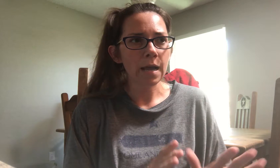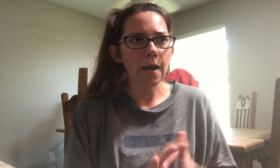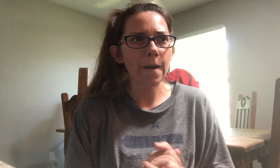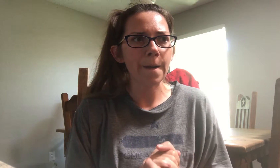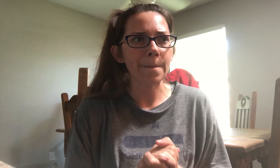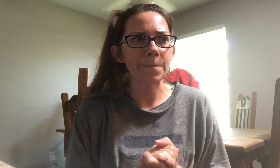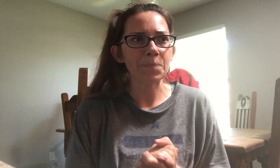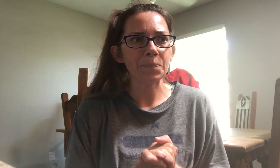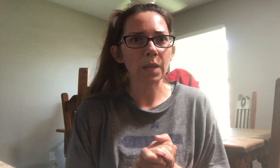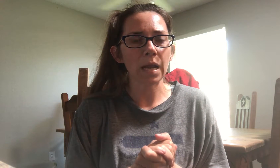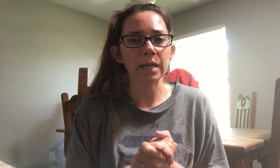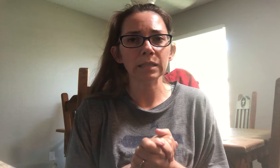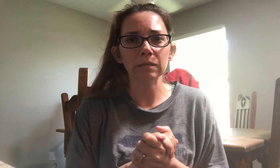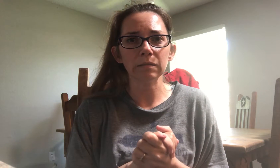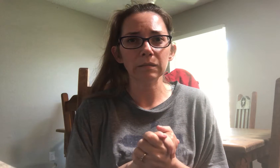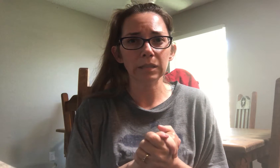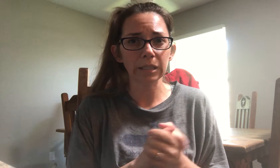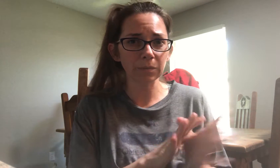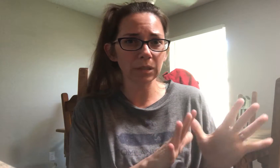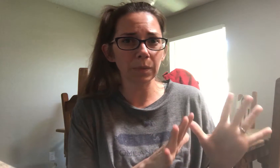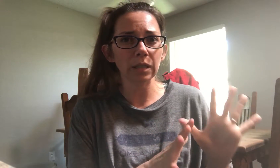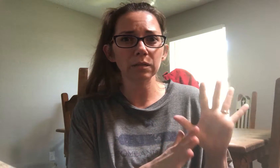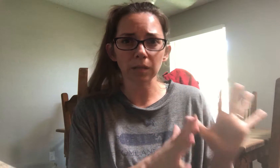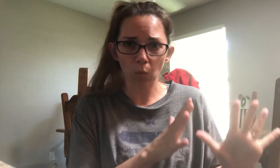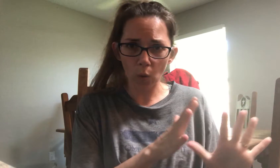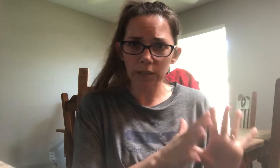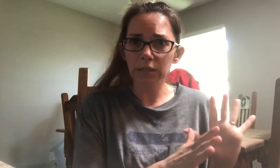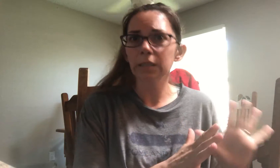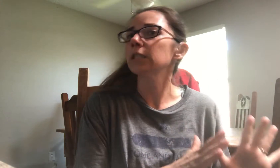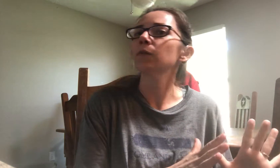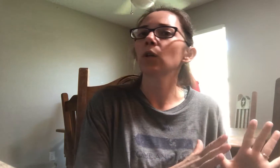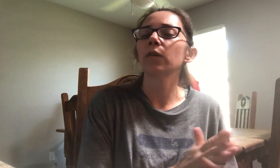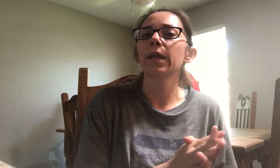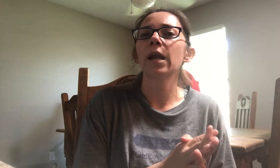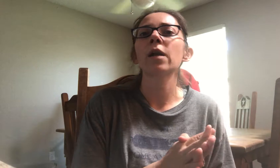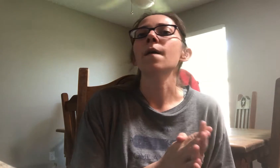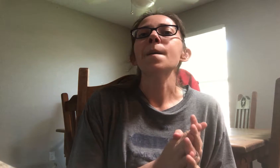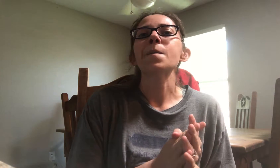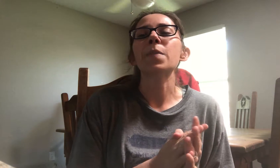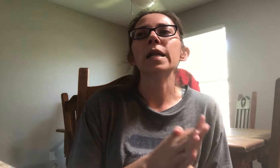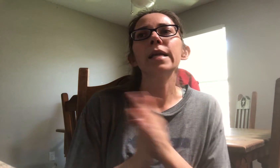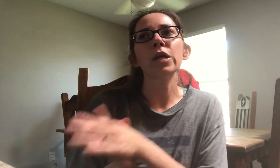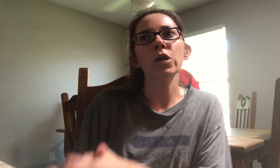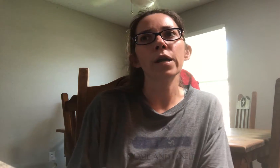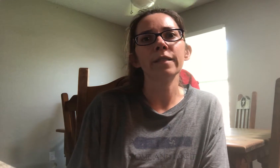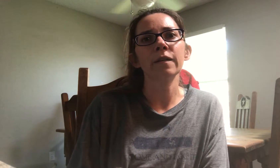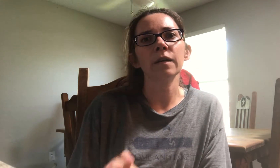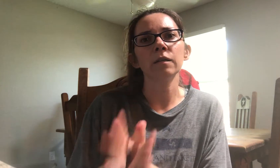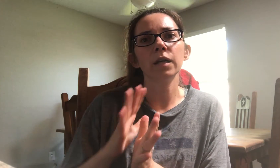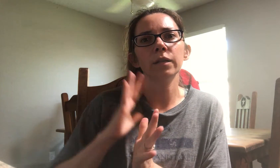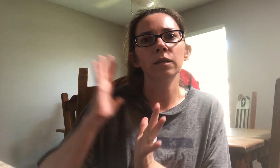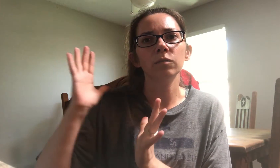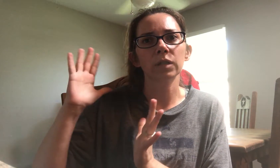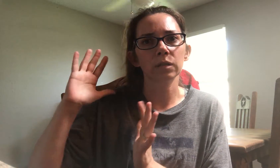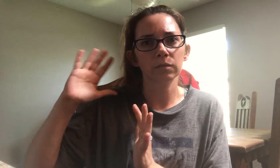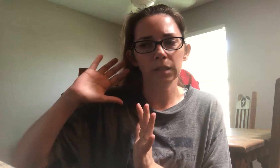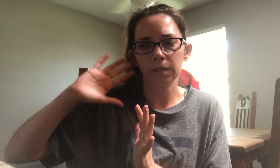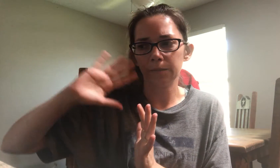Um, and it seems to be somewhat successful over there, but here in the, in the, the, the,